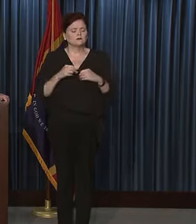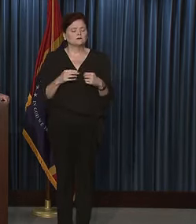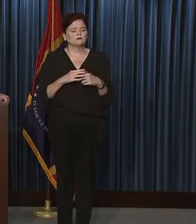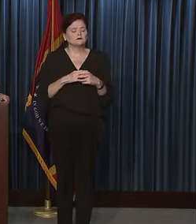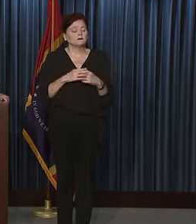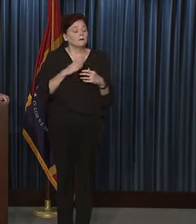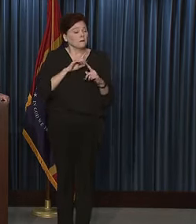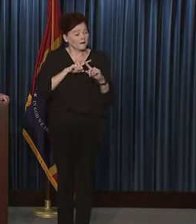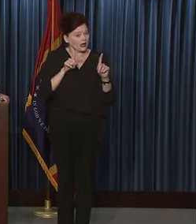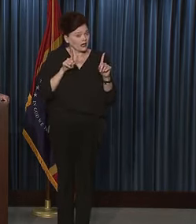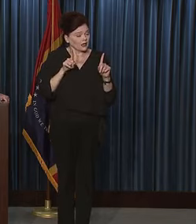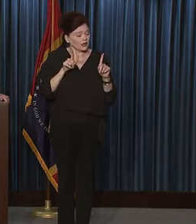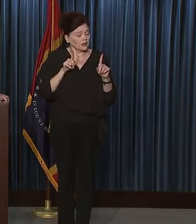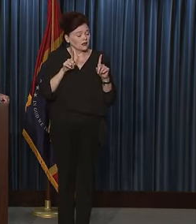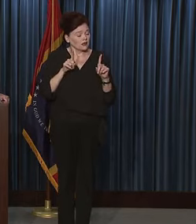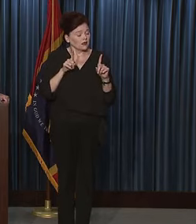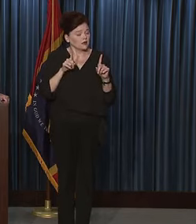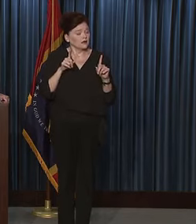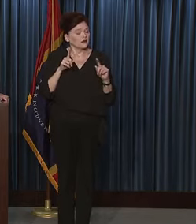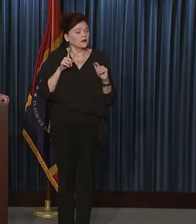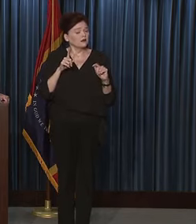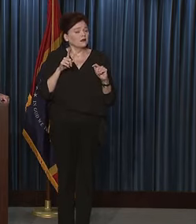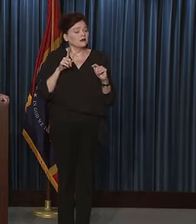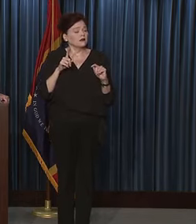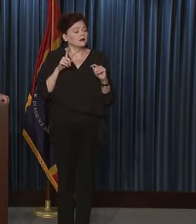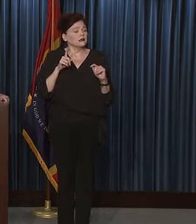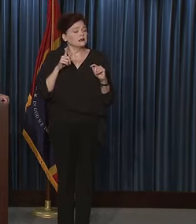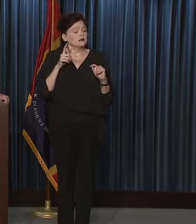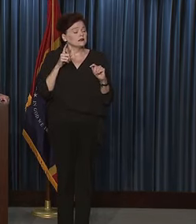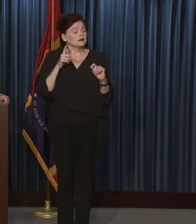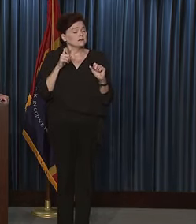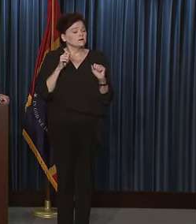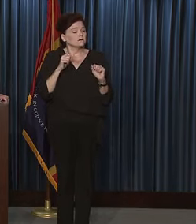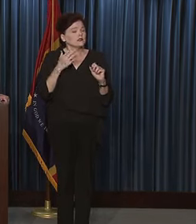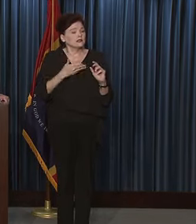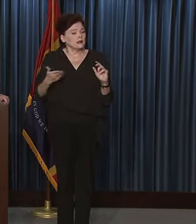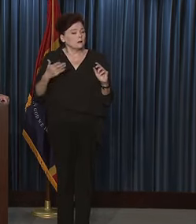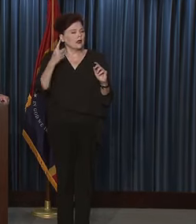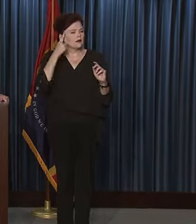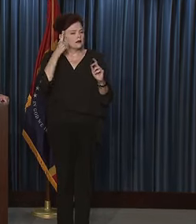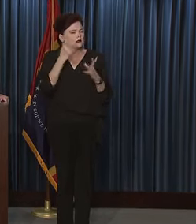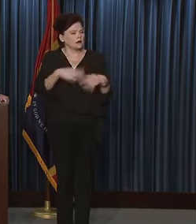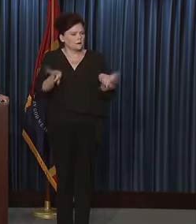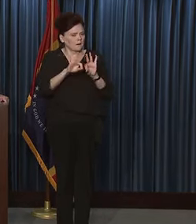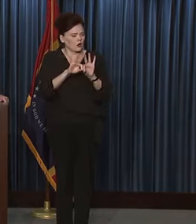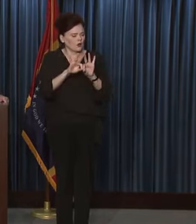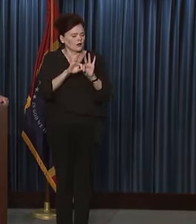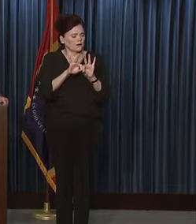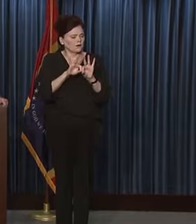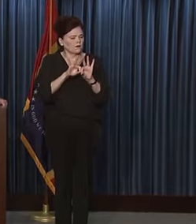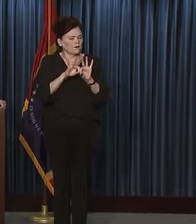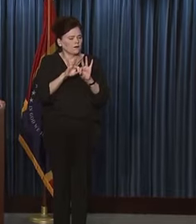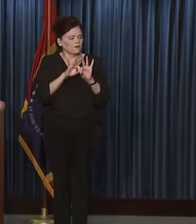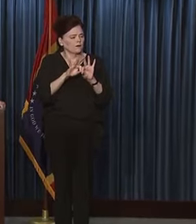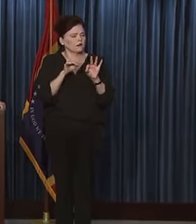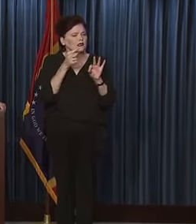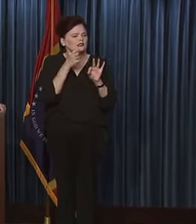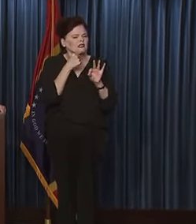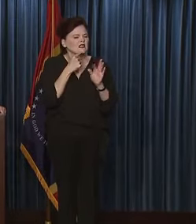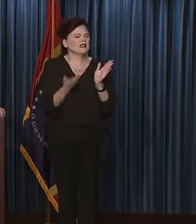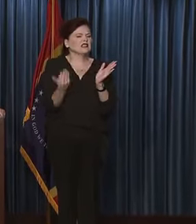But, again, it's something that I think is important is to restate.